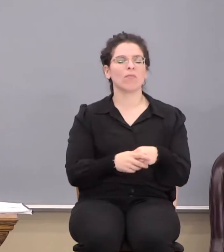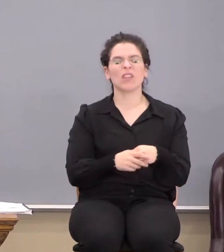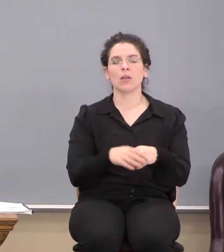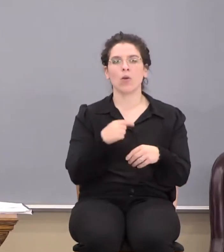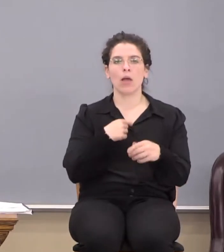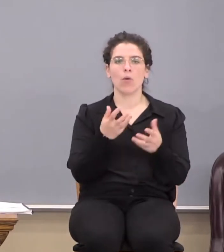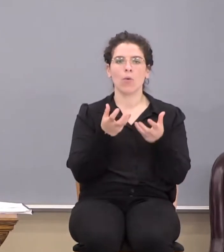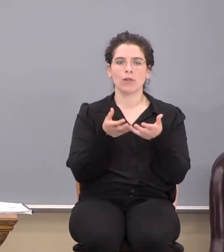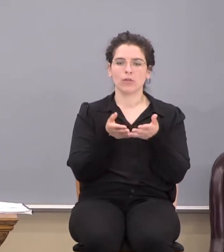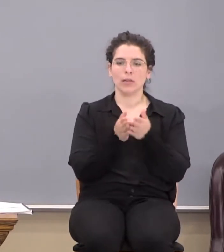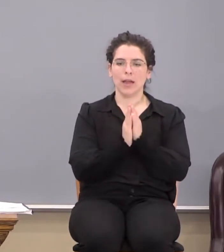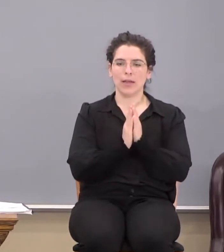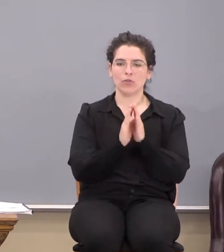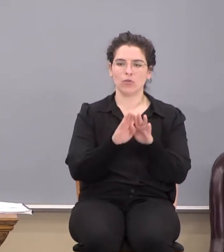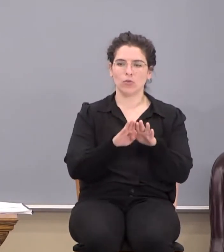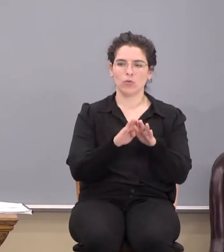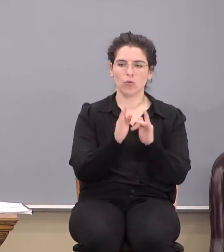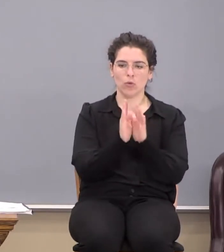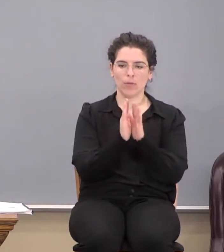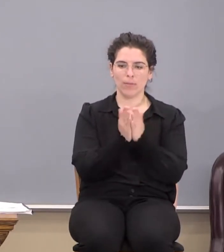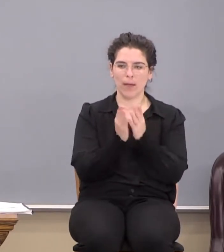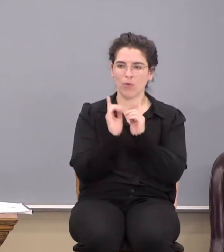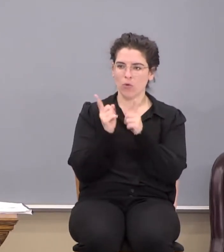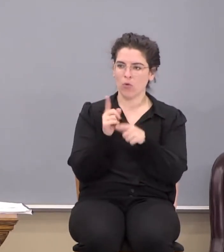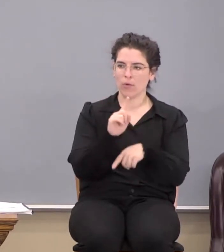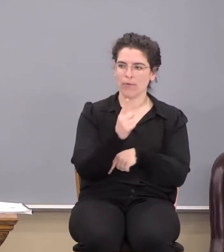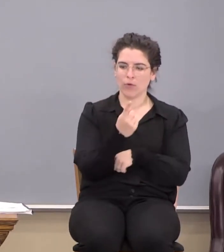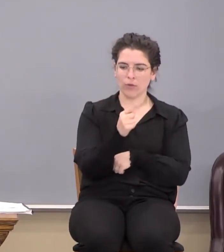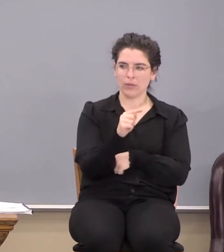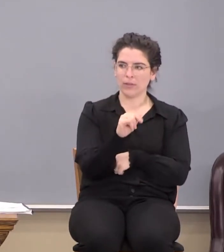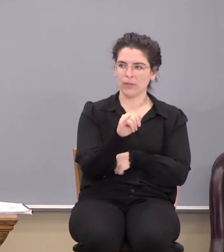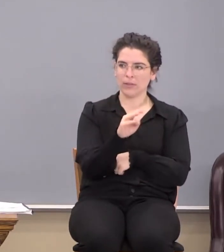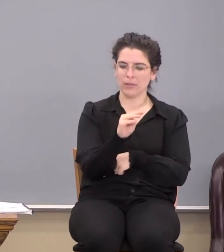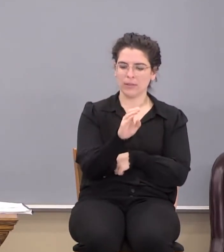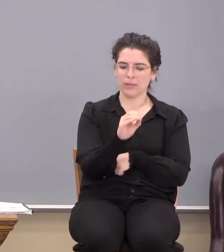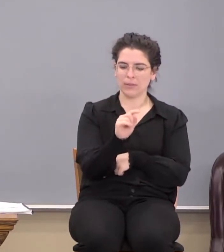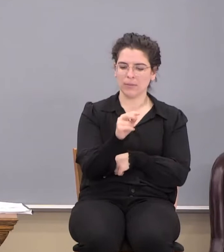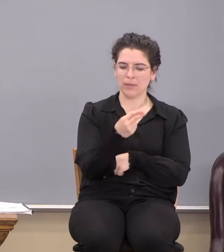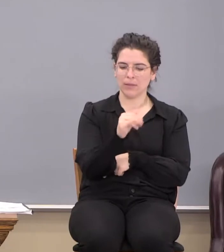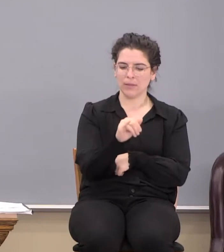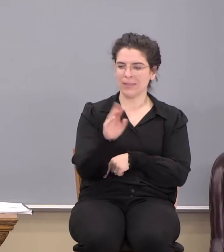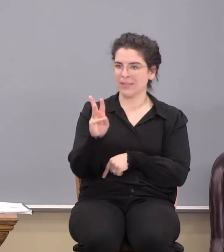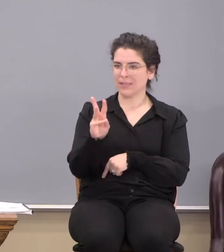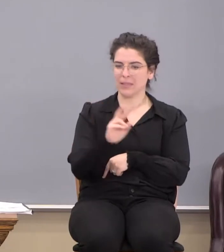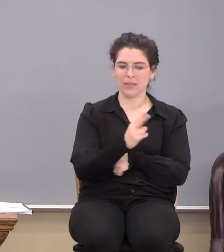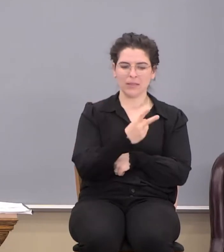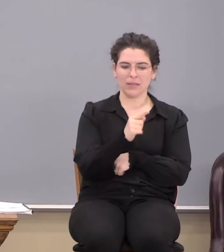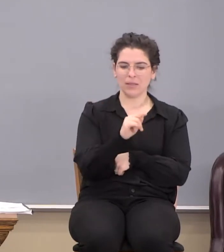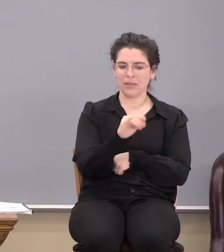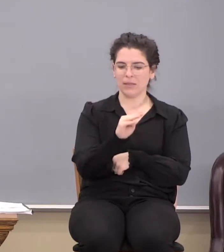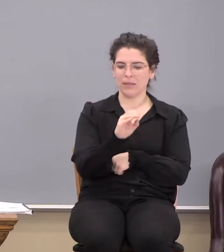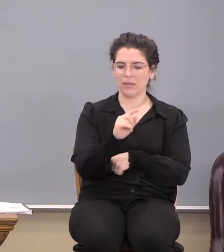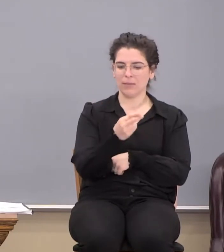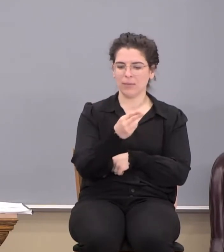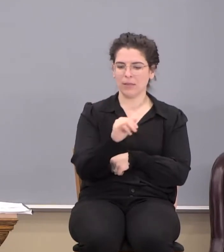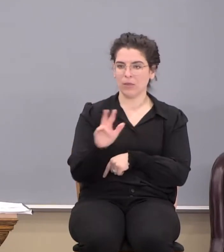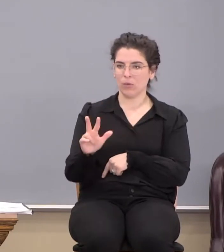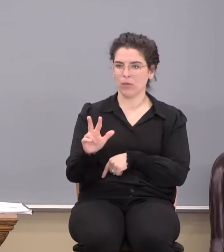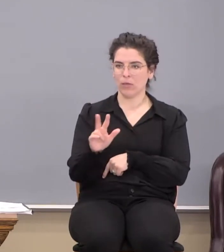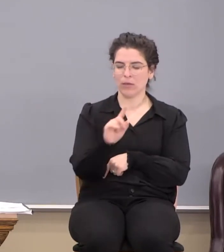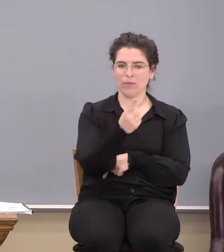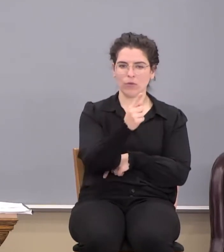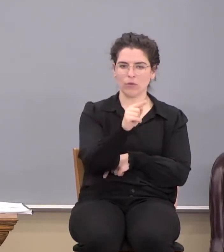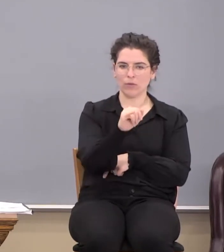ask you to open your Bibles at this point over to 1 Timothy 6 and 2 Timothy 3. 1 Timothy